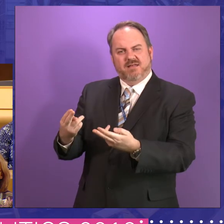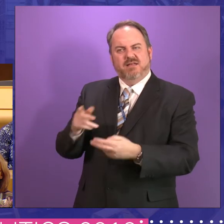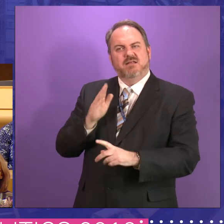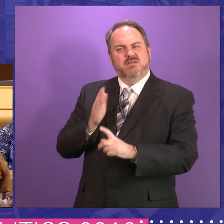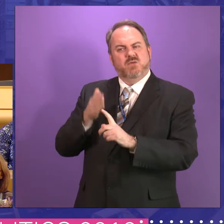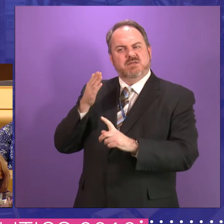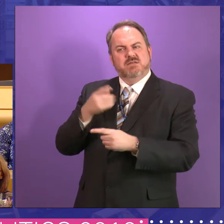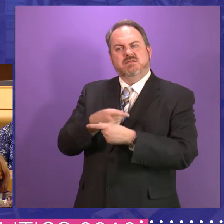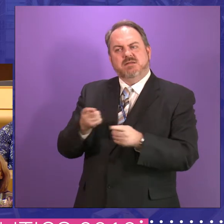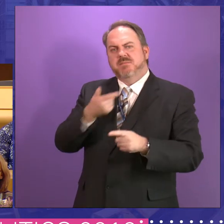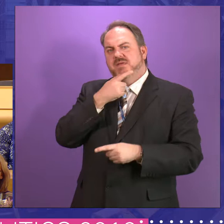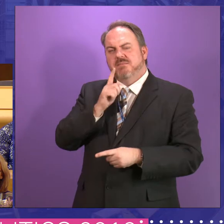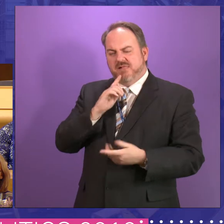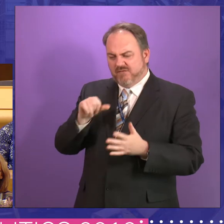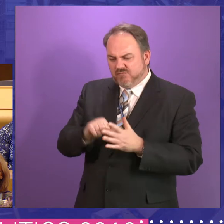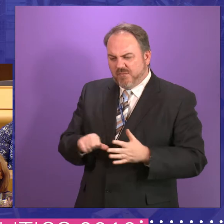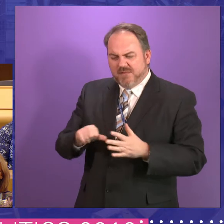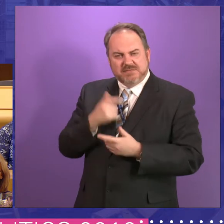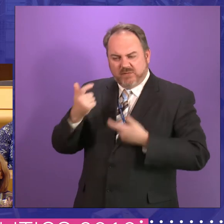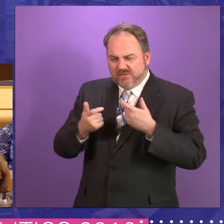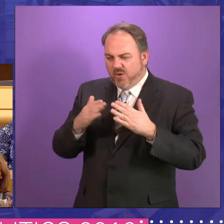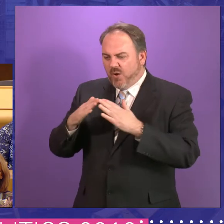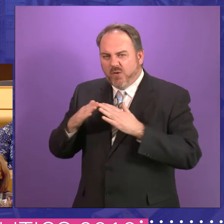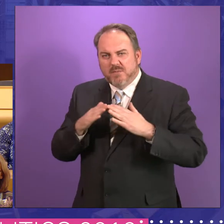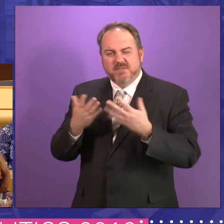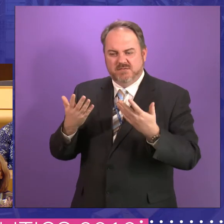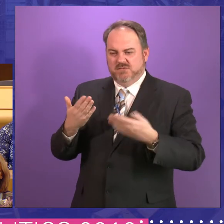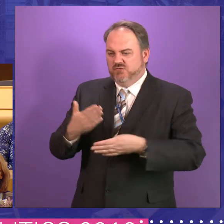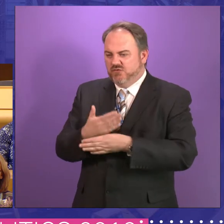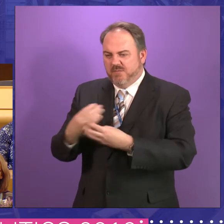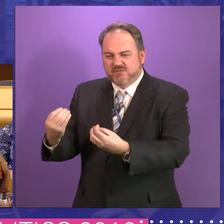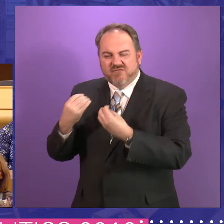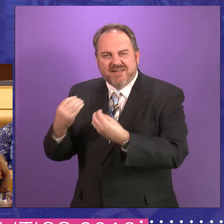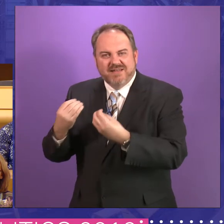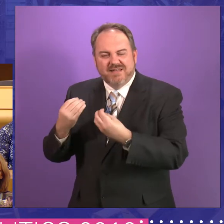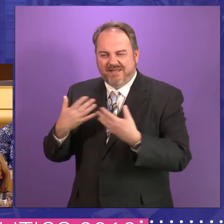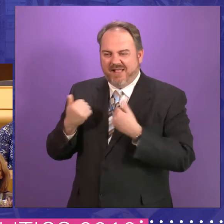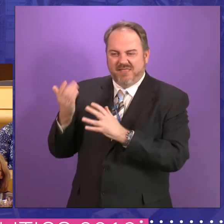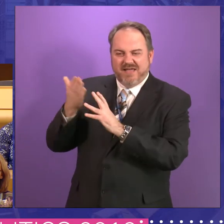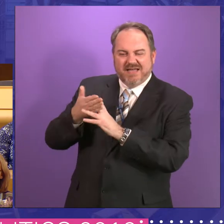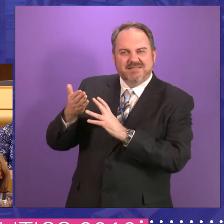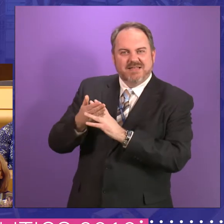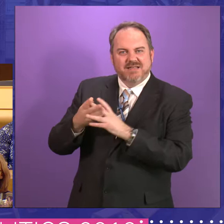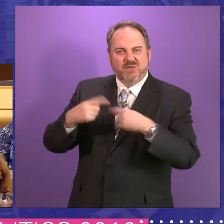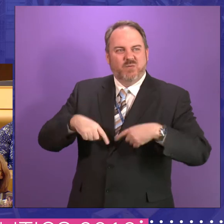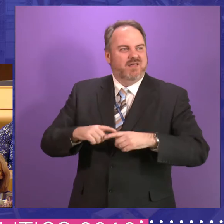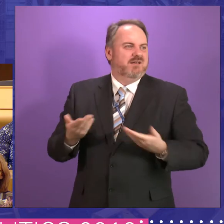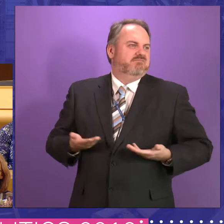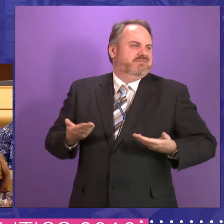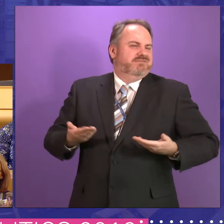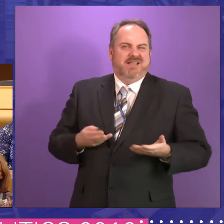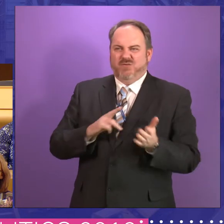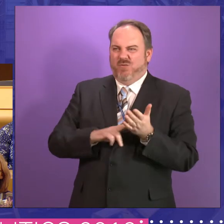and making sure they were getting housing, getting a job, getting training, getting health, all things that other human beings would